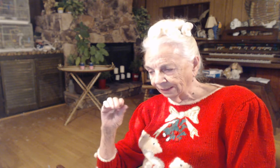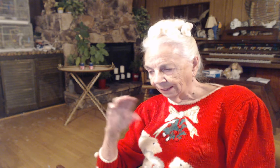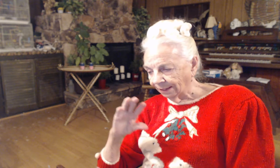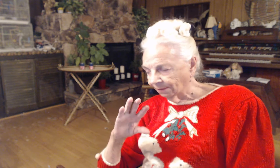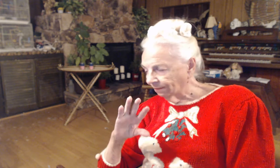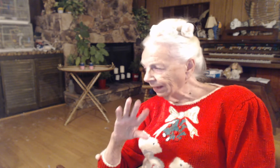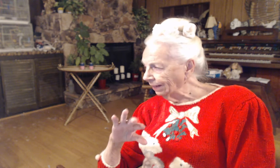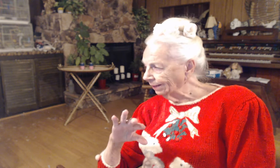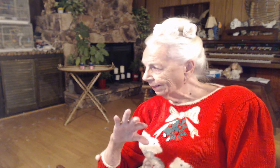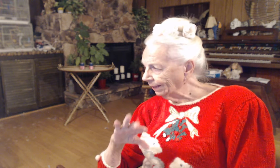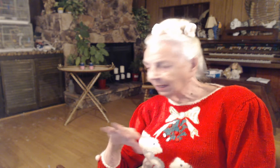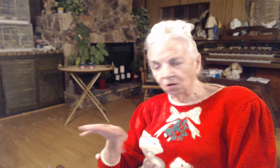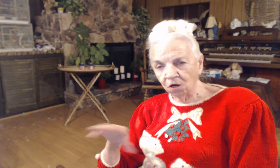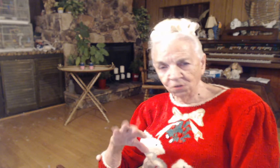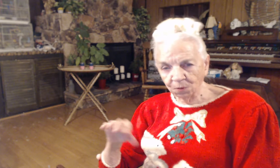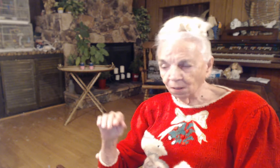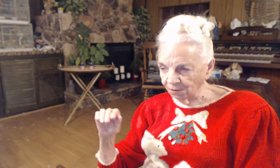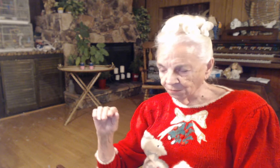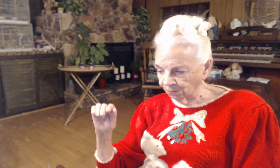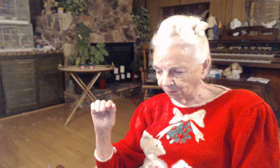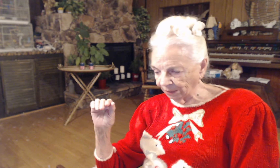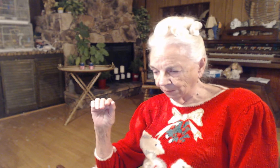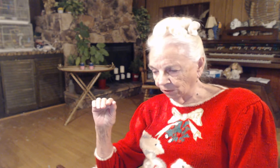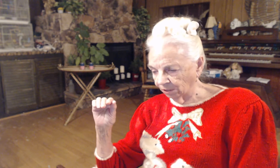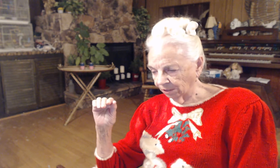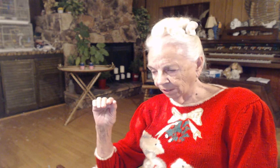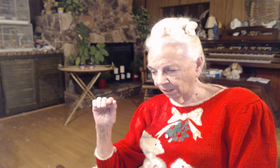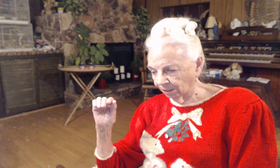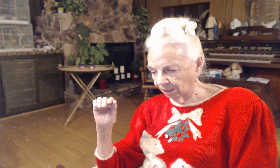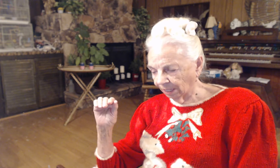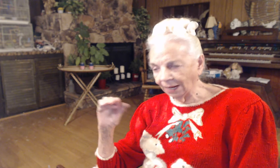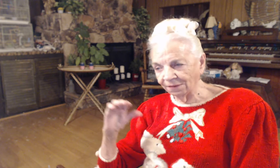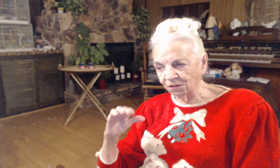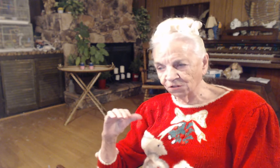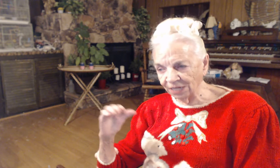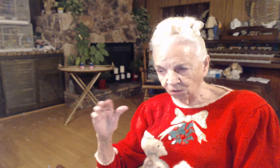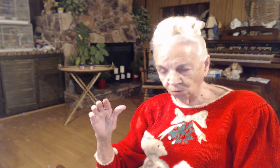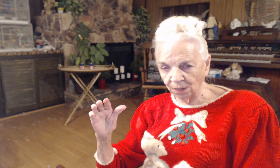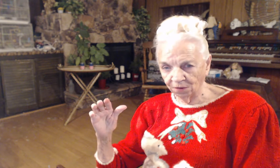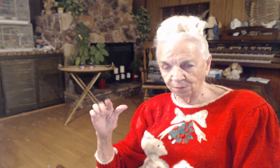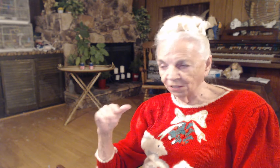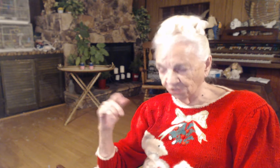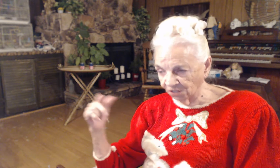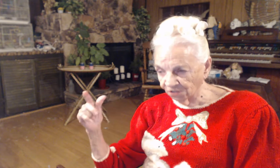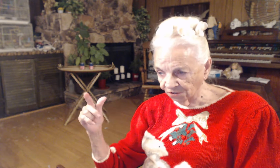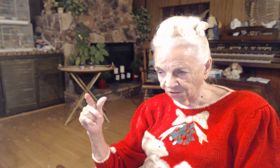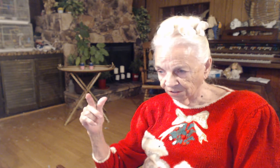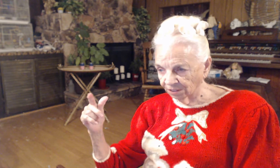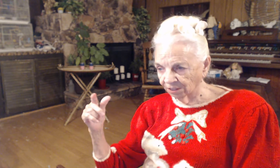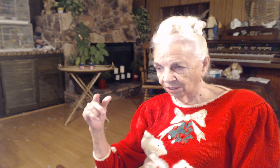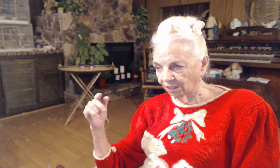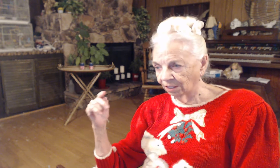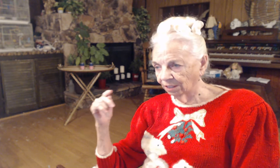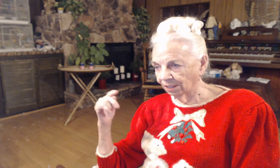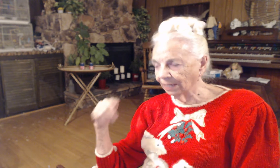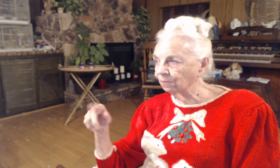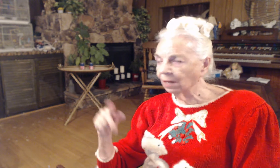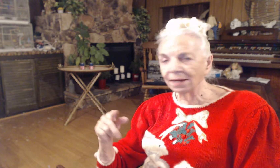that can cause problems with people. And they're dealt with by Jesus and by his